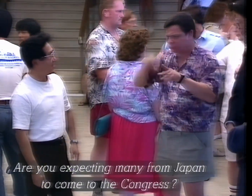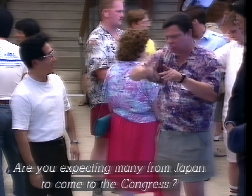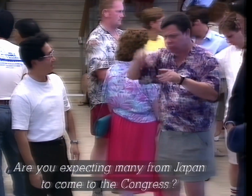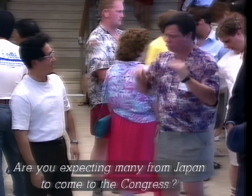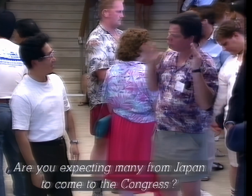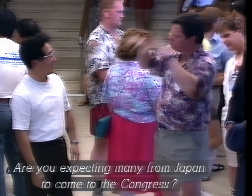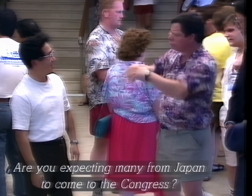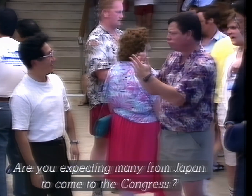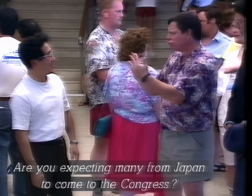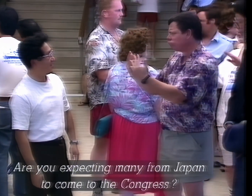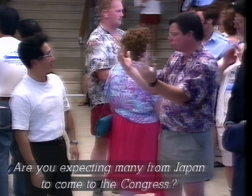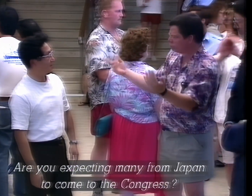people from Japan to come to the Congress?